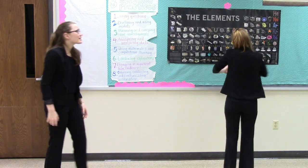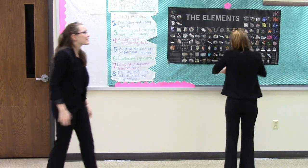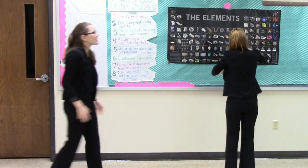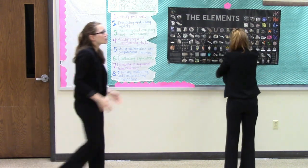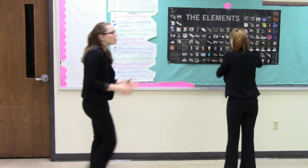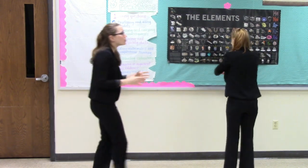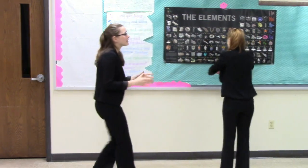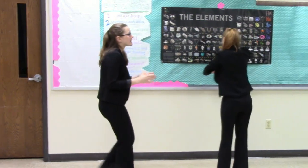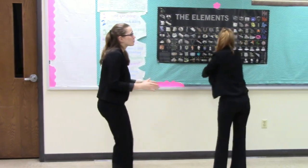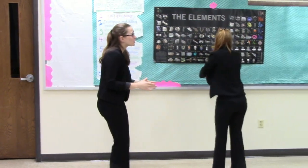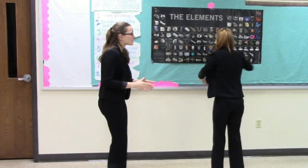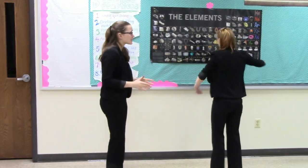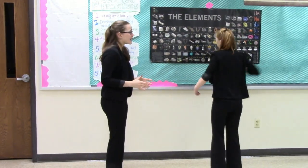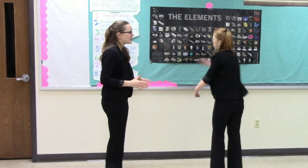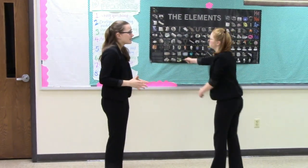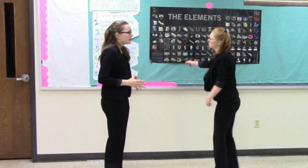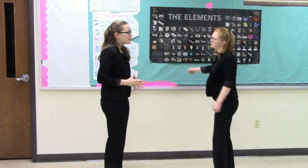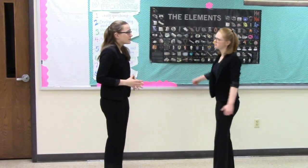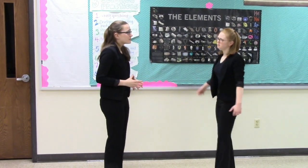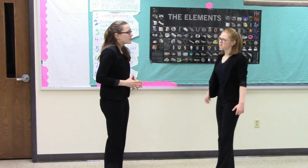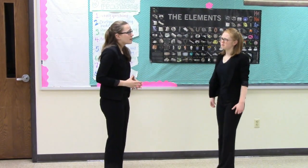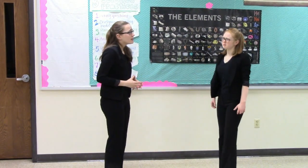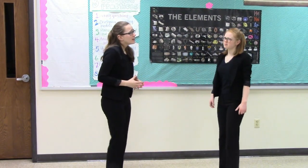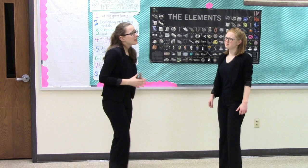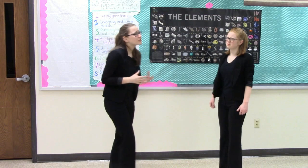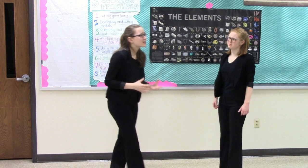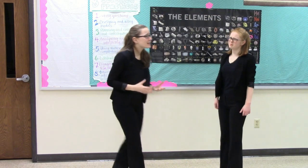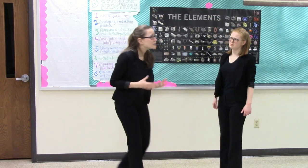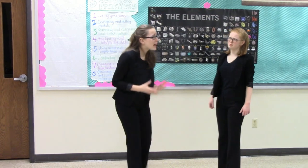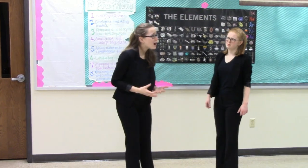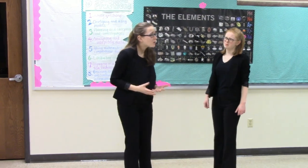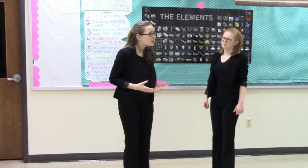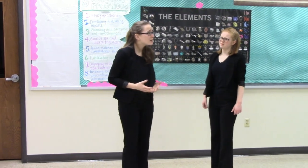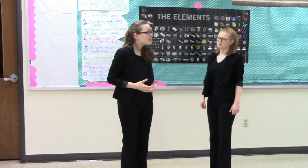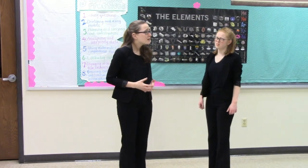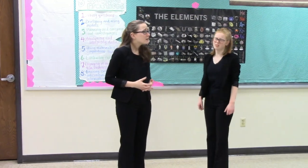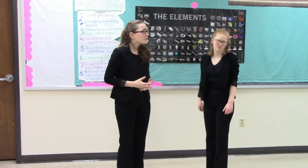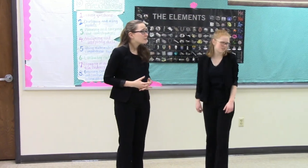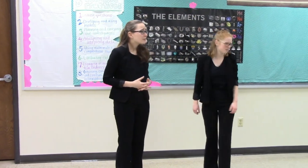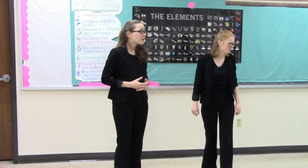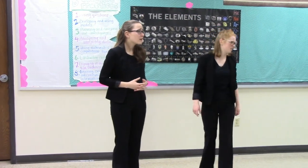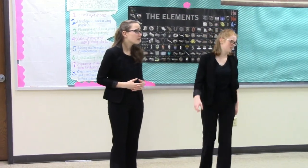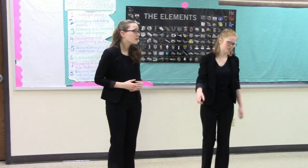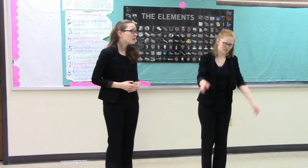Stace, she'll only get worse. I- And she's here now! Ugh! Ugh!